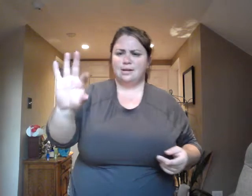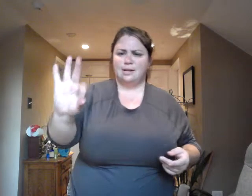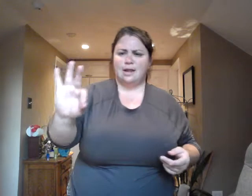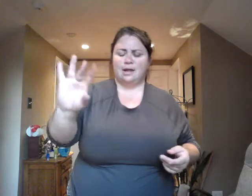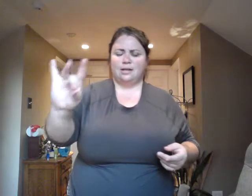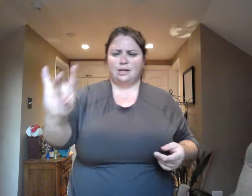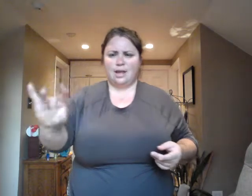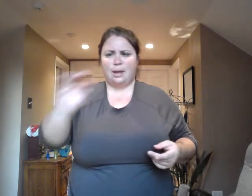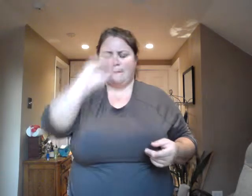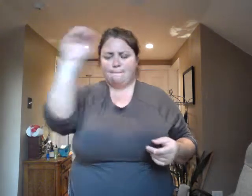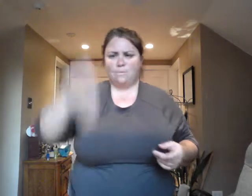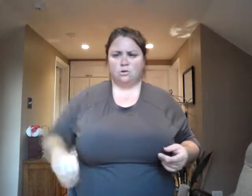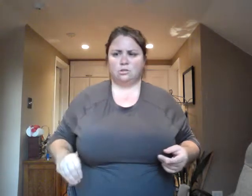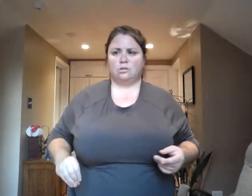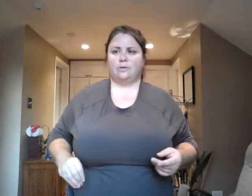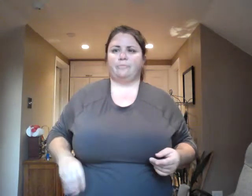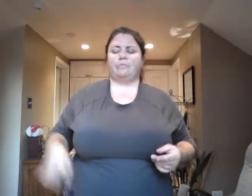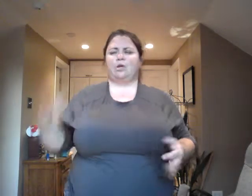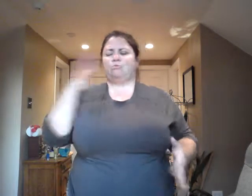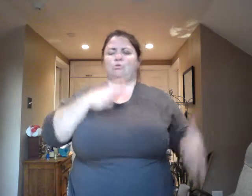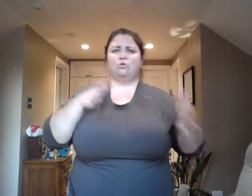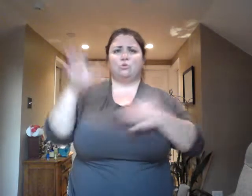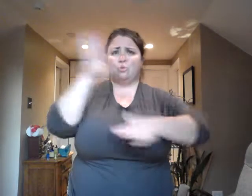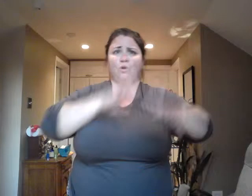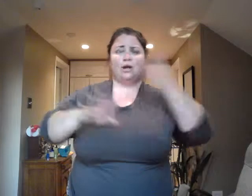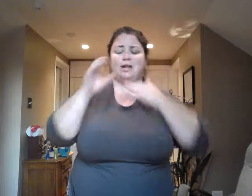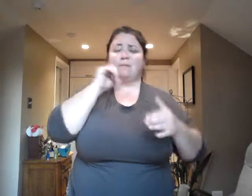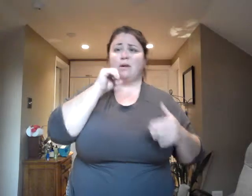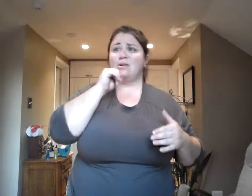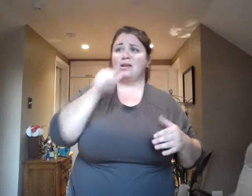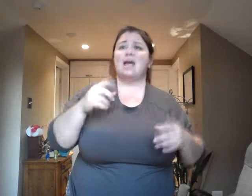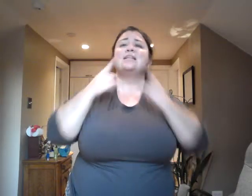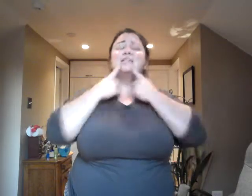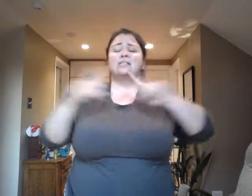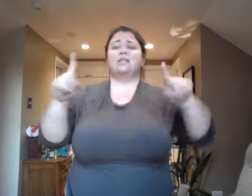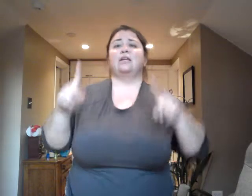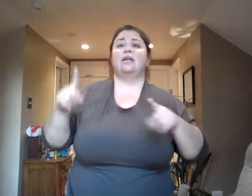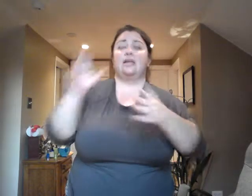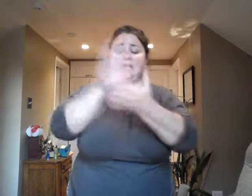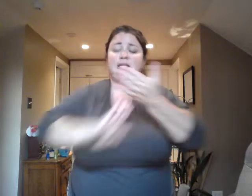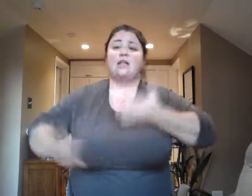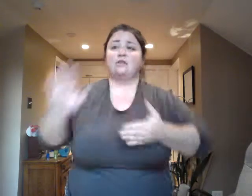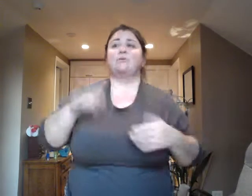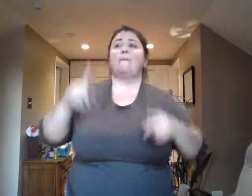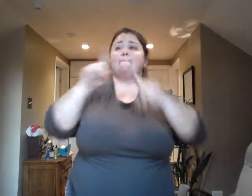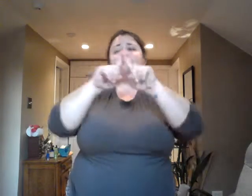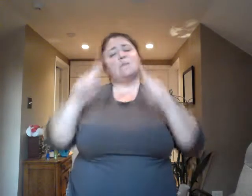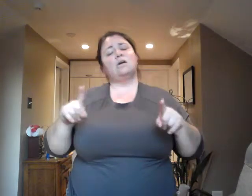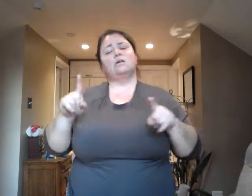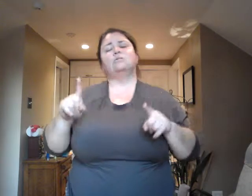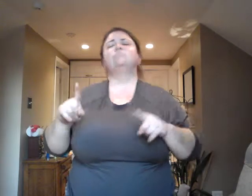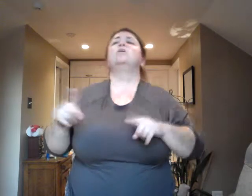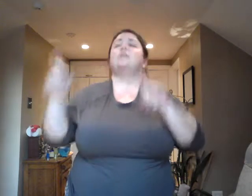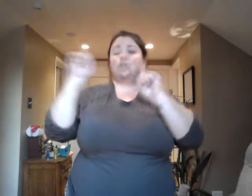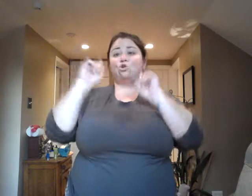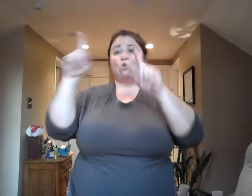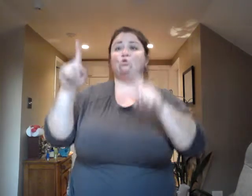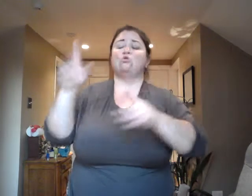with an IQ as low as 98. But he did go to college. His first term he received